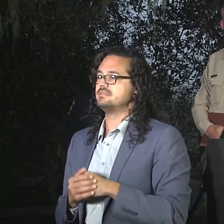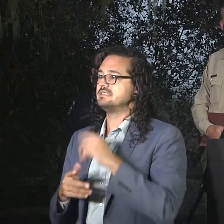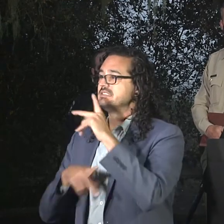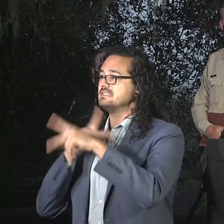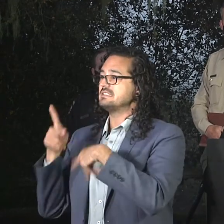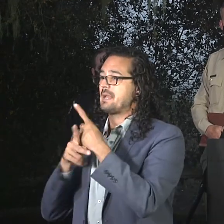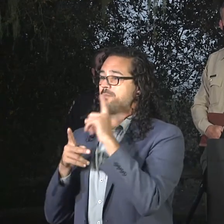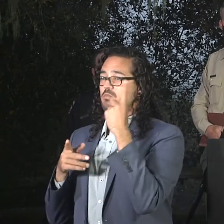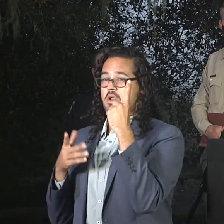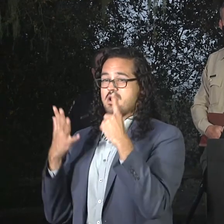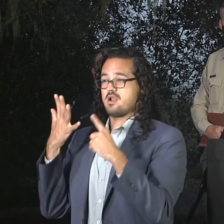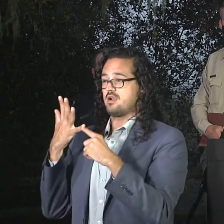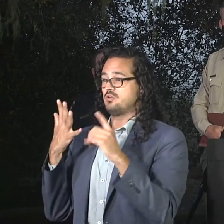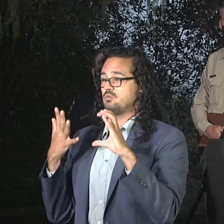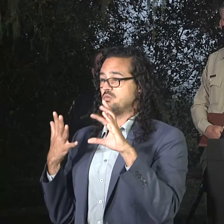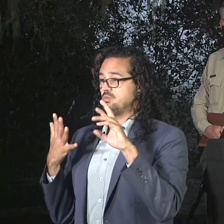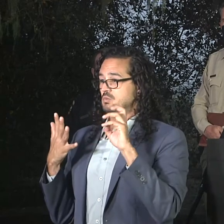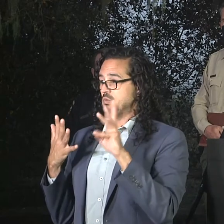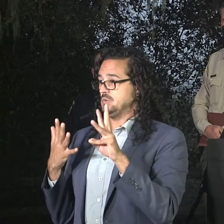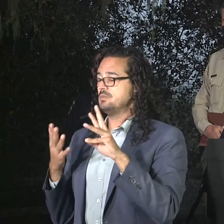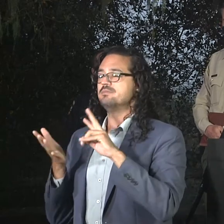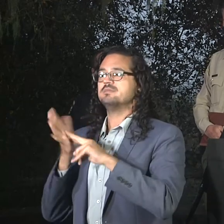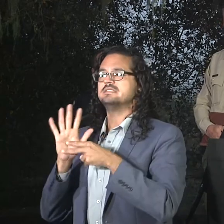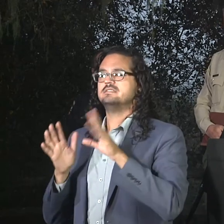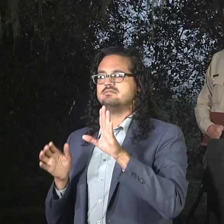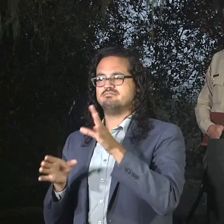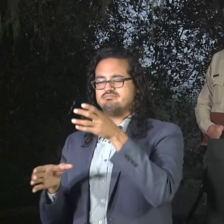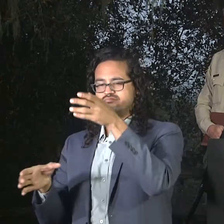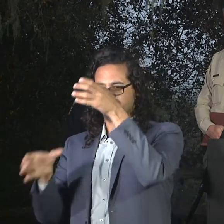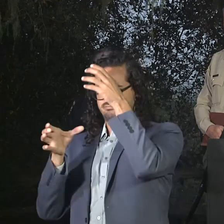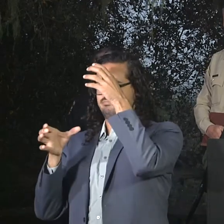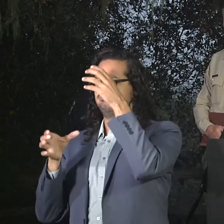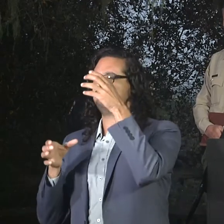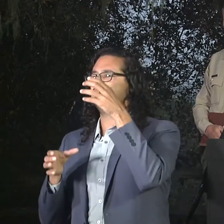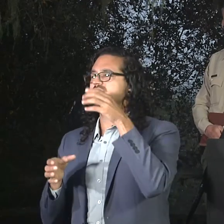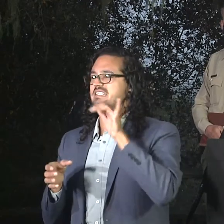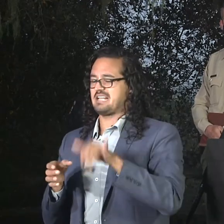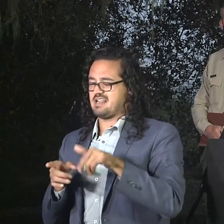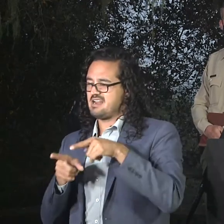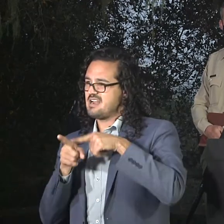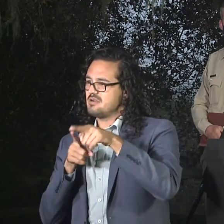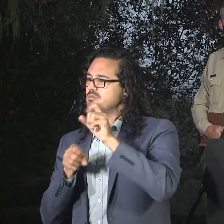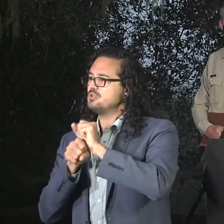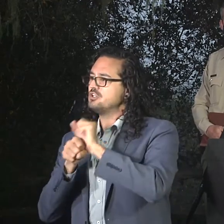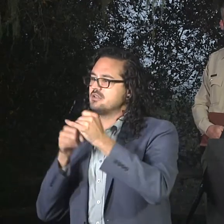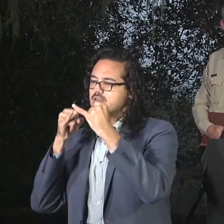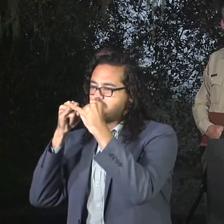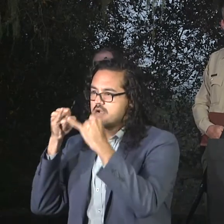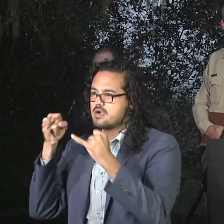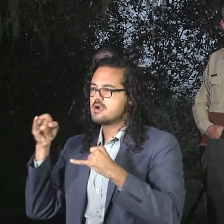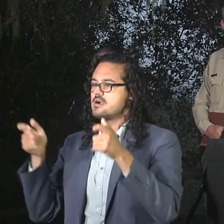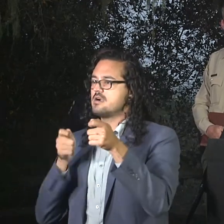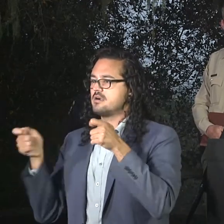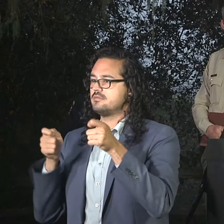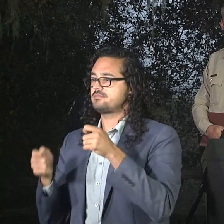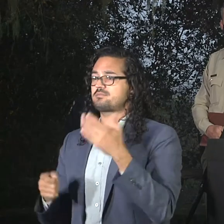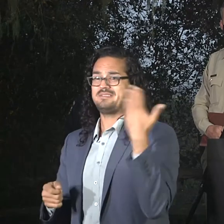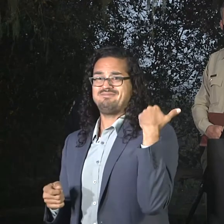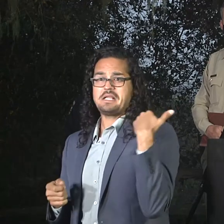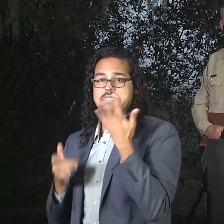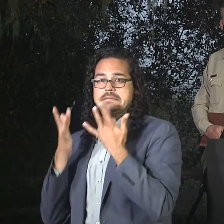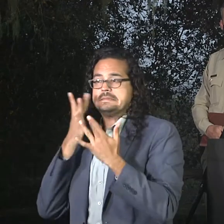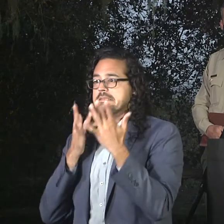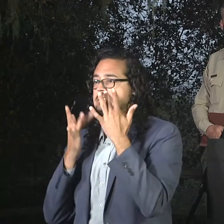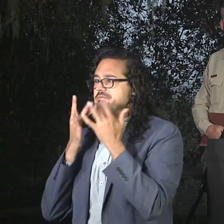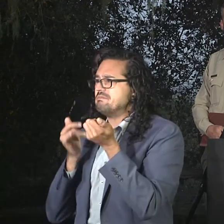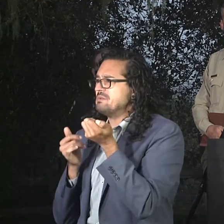typing is not done lightly. So, we're bringing in these individuals and we have only had a small handful. Now that we will bolster our ranks,